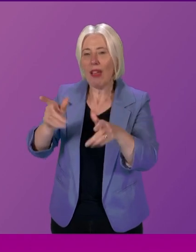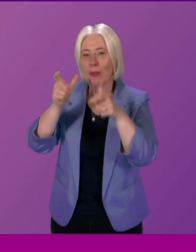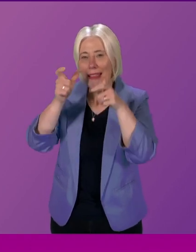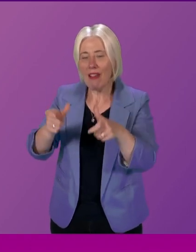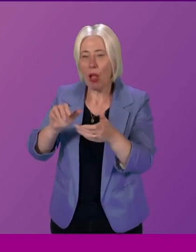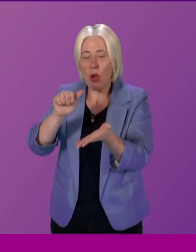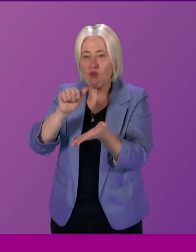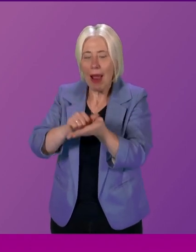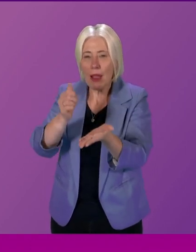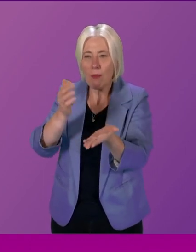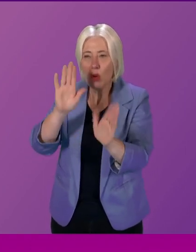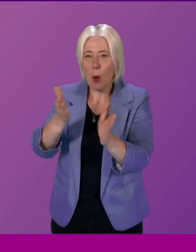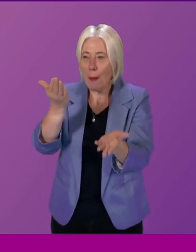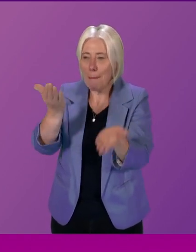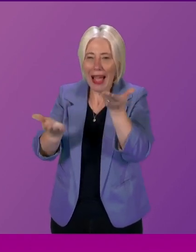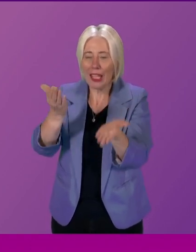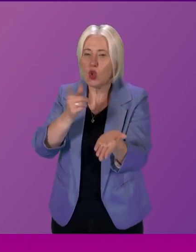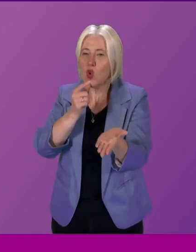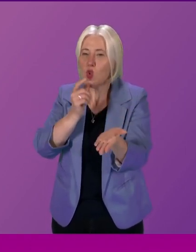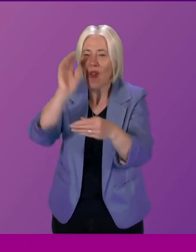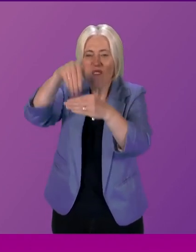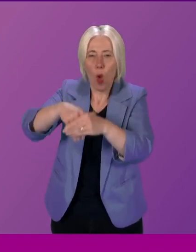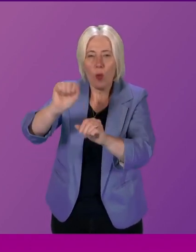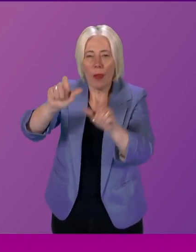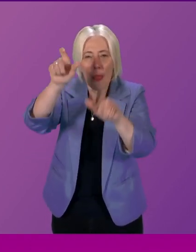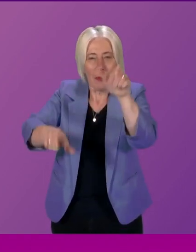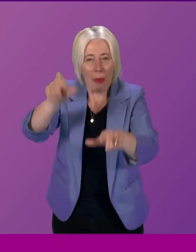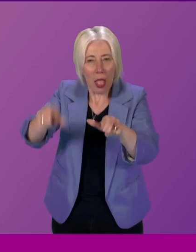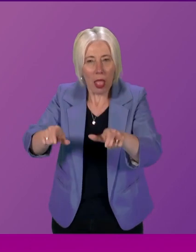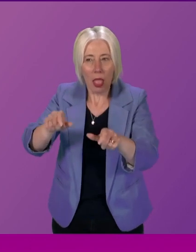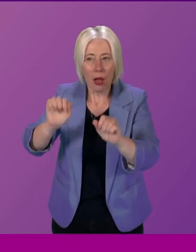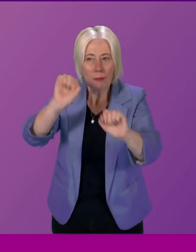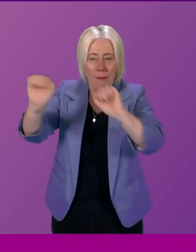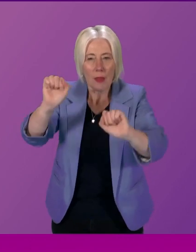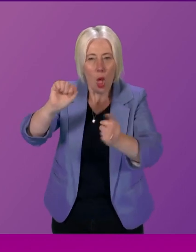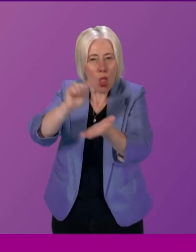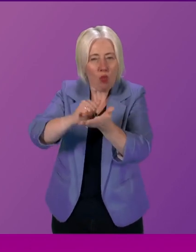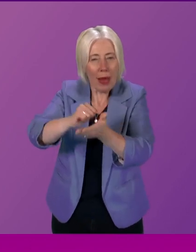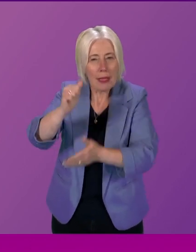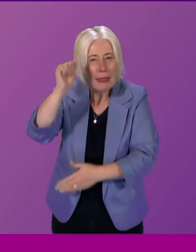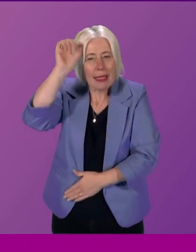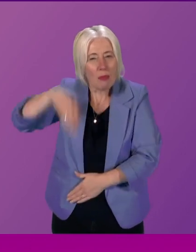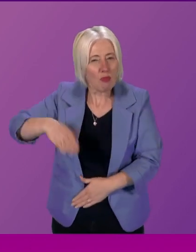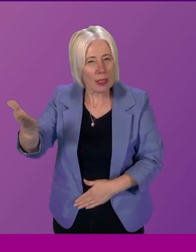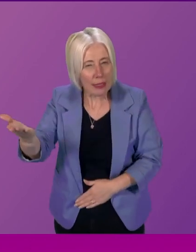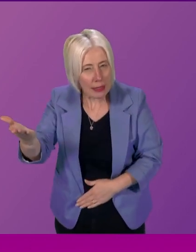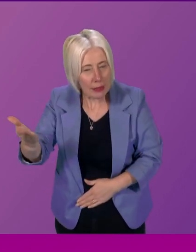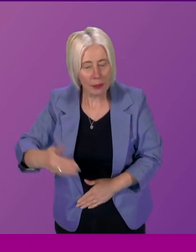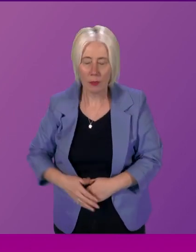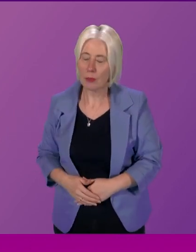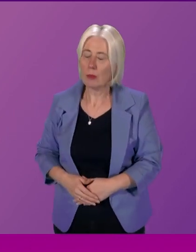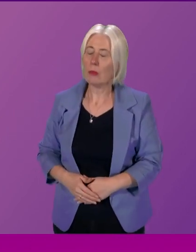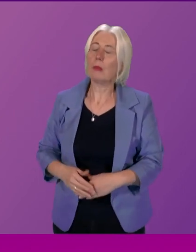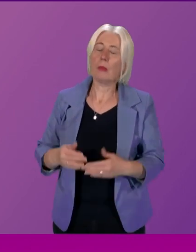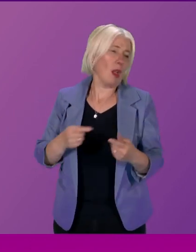get the right balance of people on it and to make sure that they've got the right experience and as plenty of people